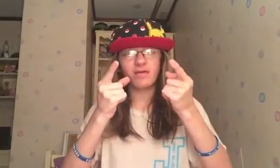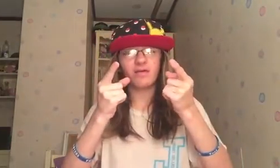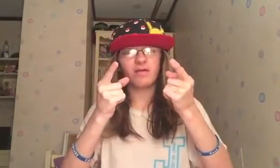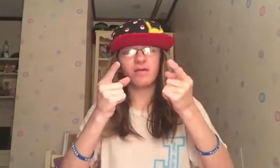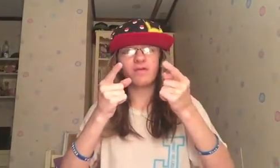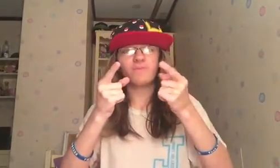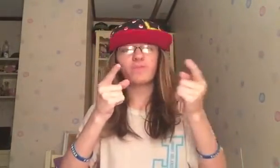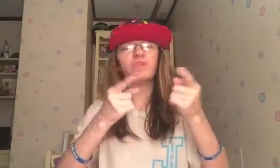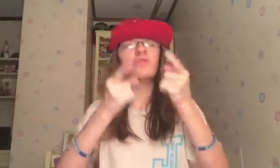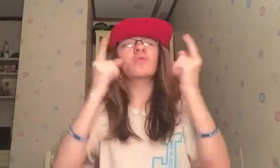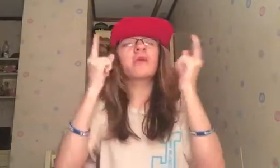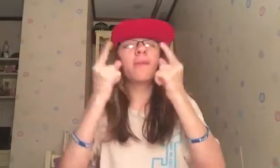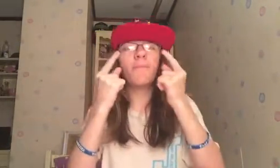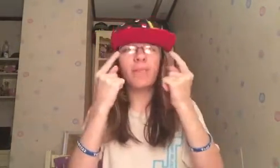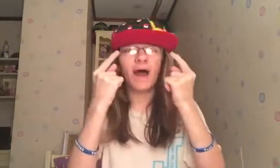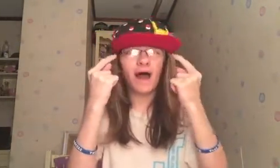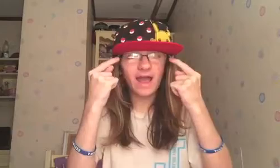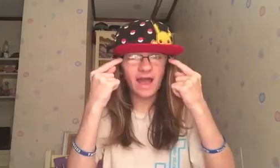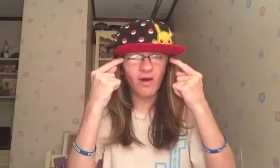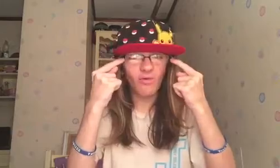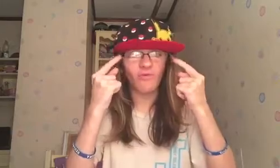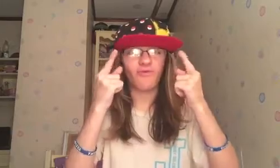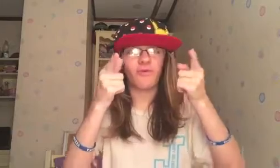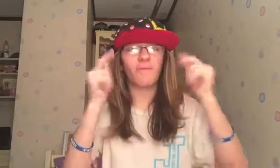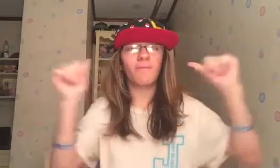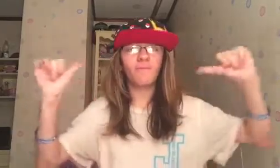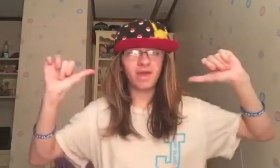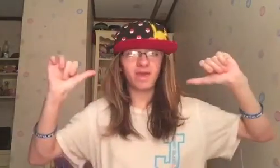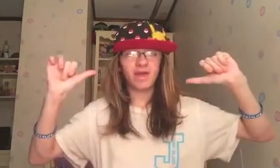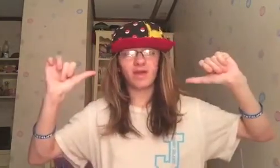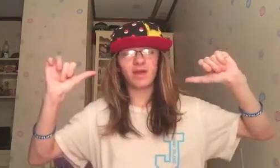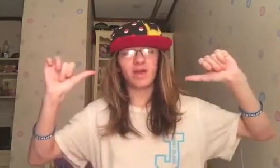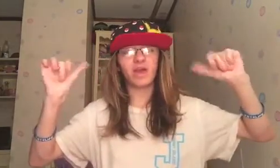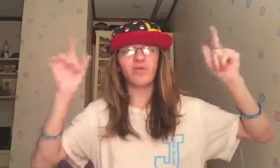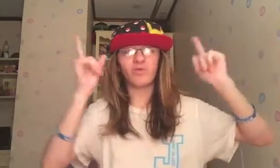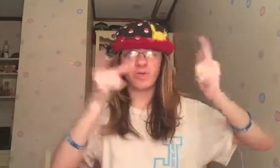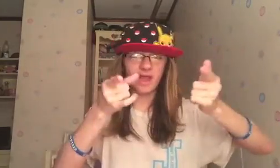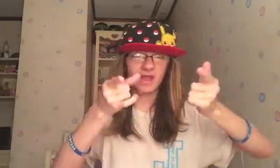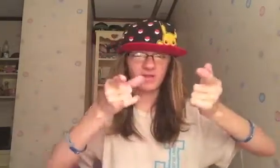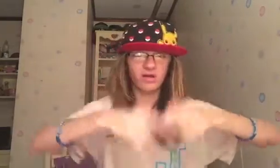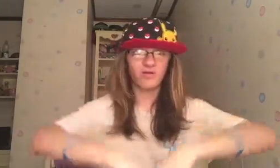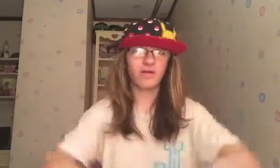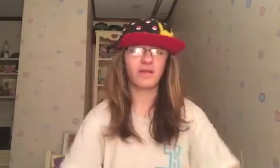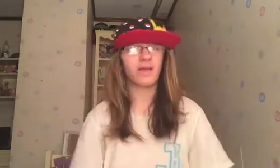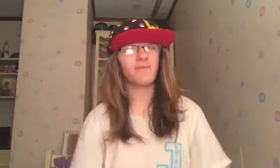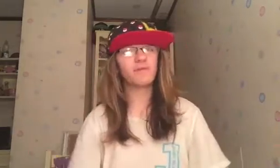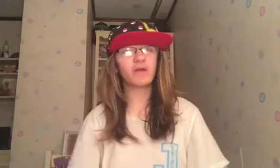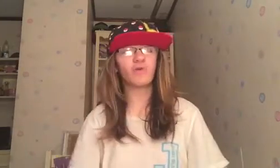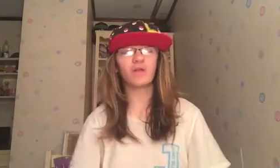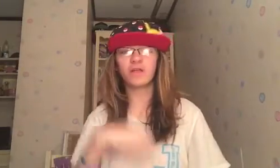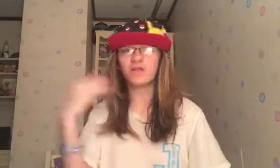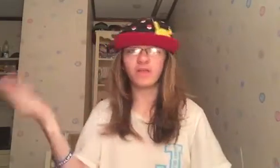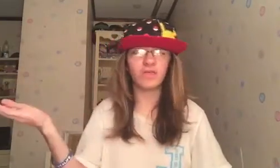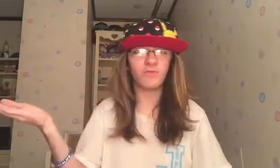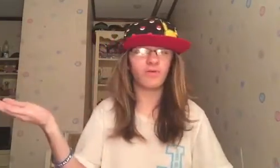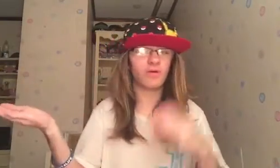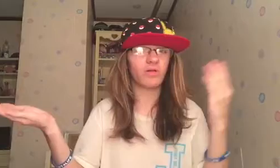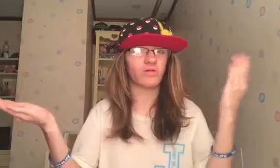And, you keep an eye out for me in Orlando. Because, I'm going to be going to Disney World or